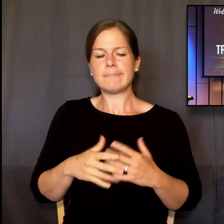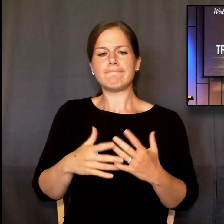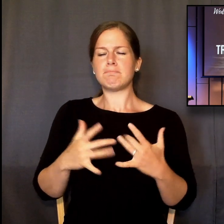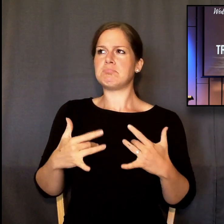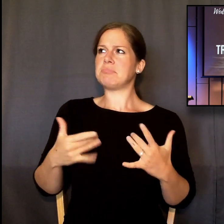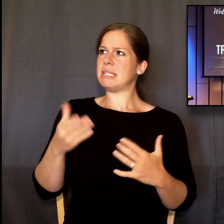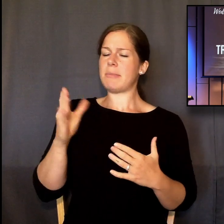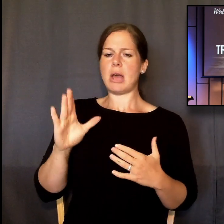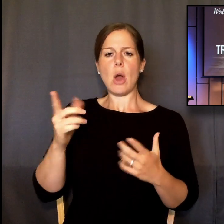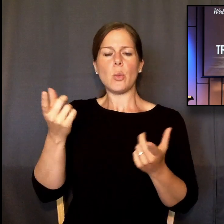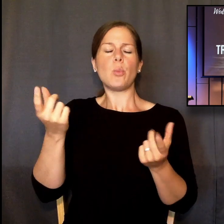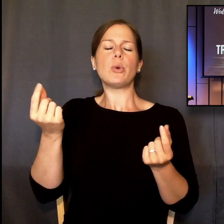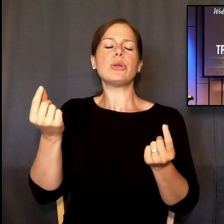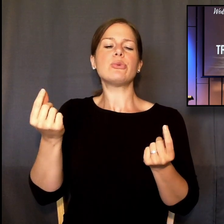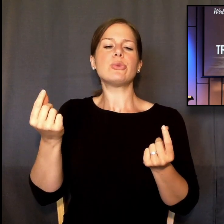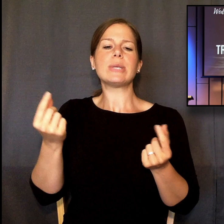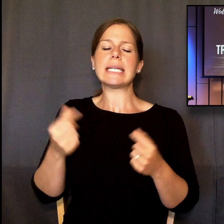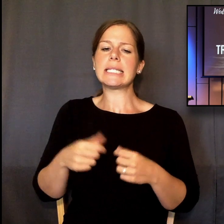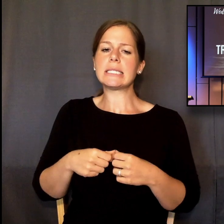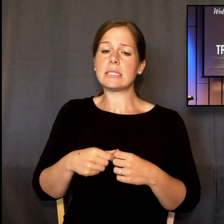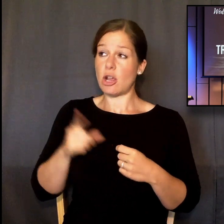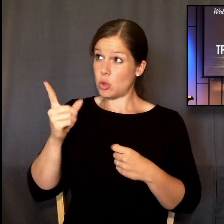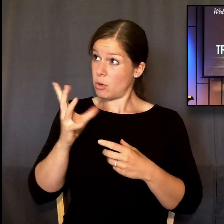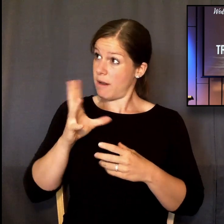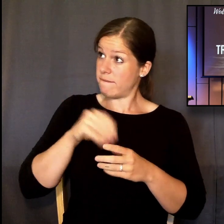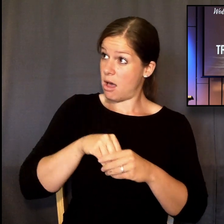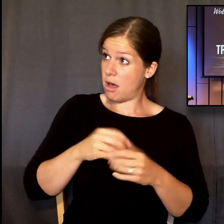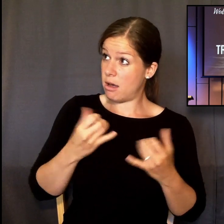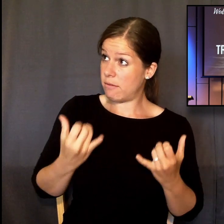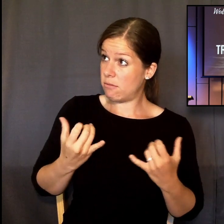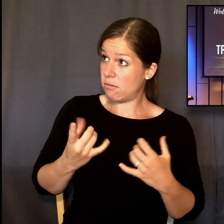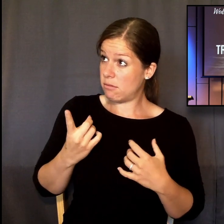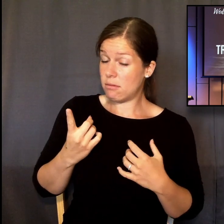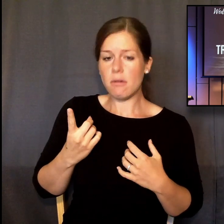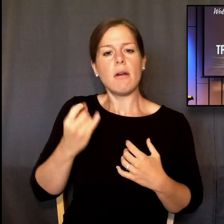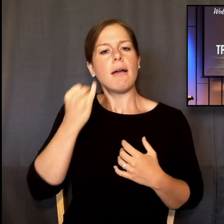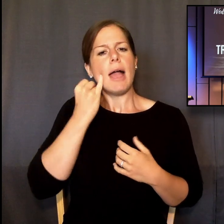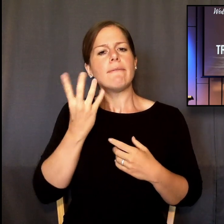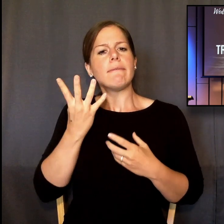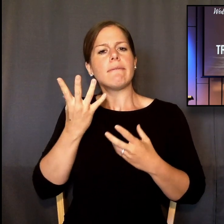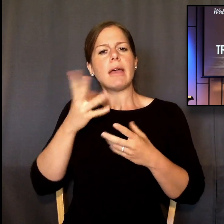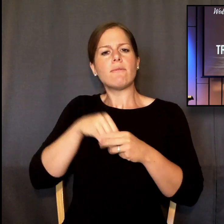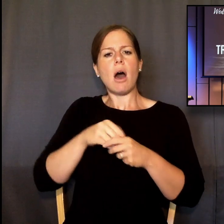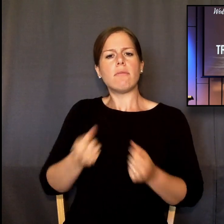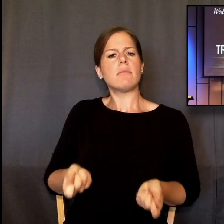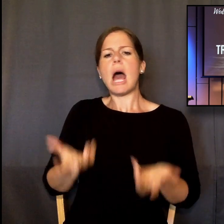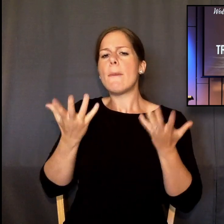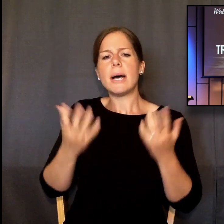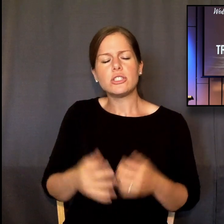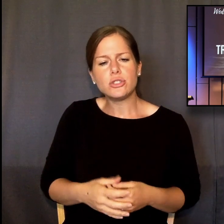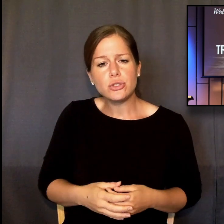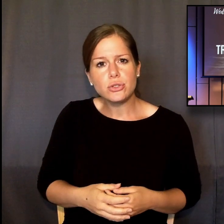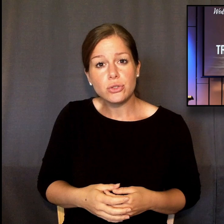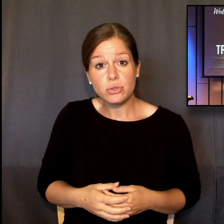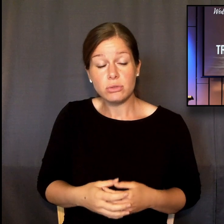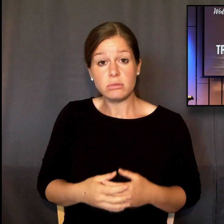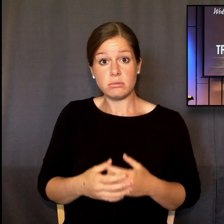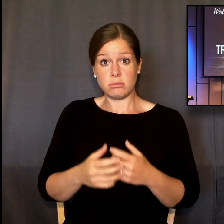What is God doing during this pandemic? Is he involved? If he is involved, how involved is he? Is he involved in